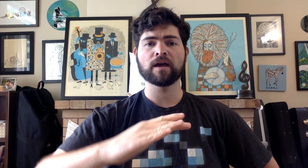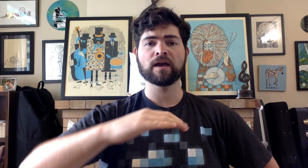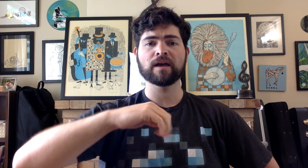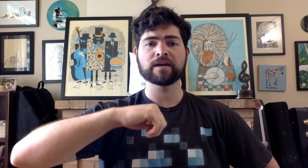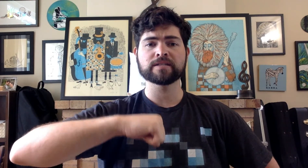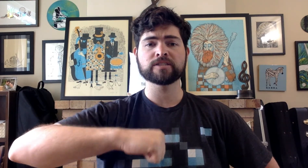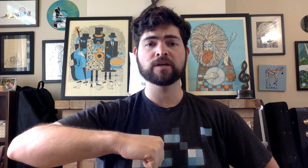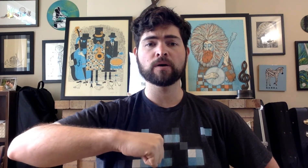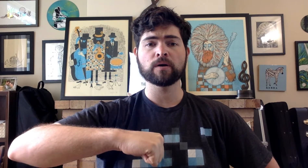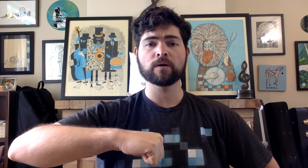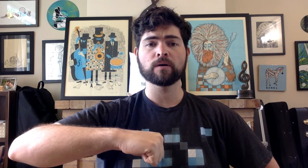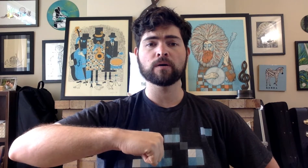Do.